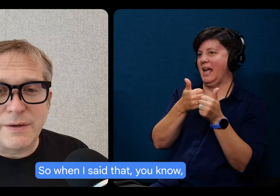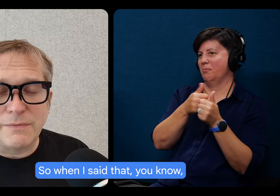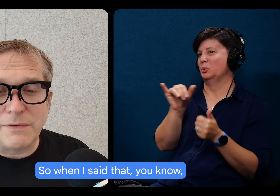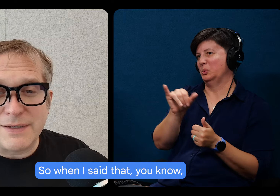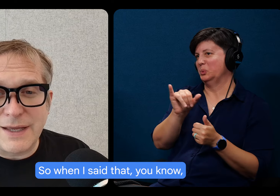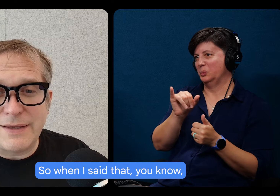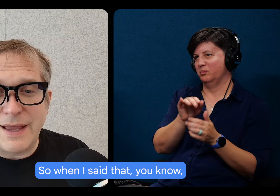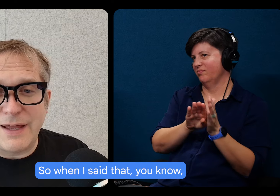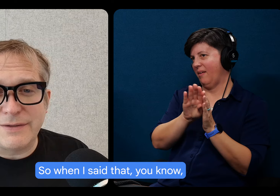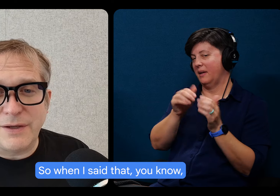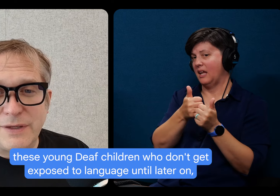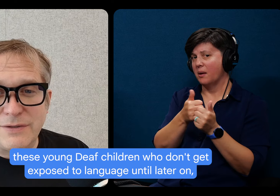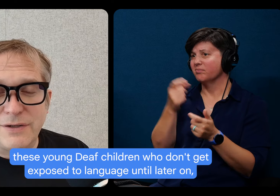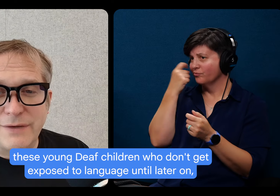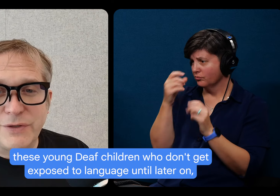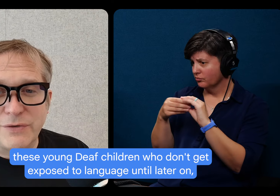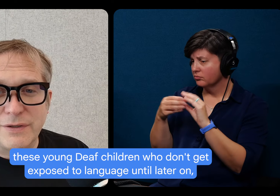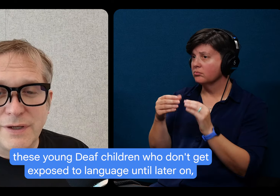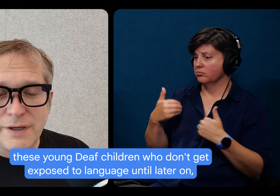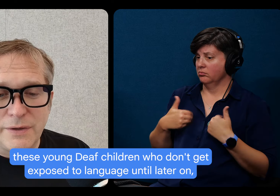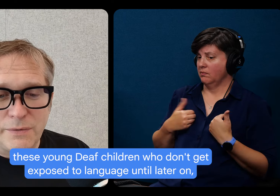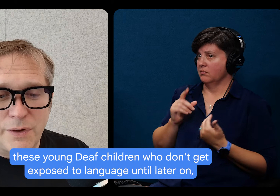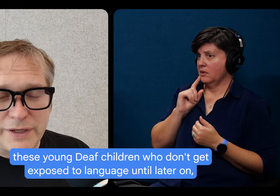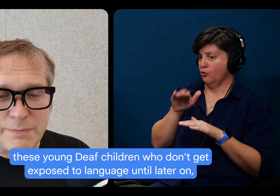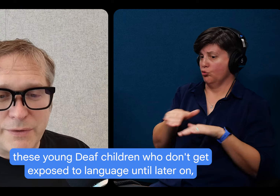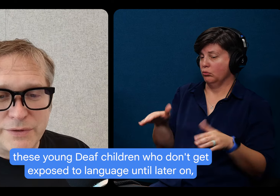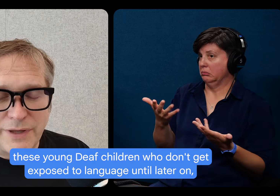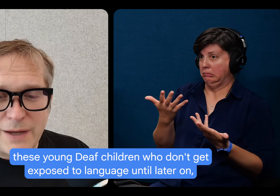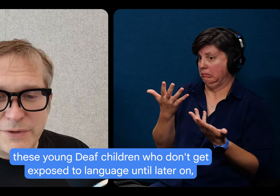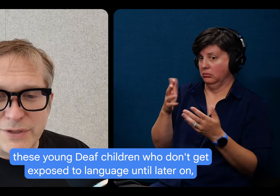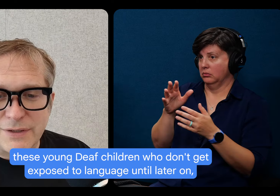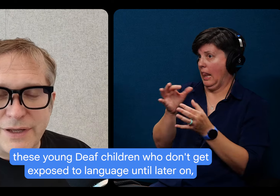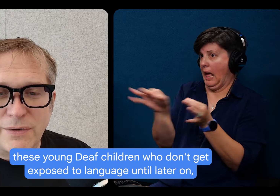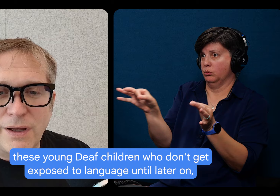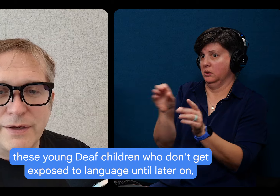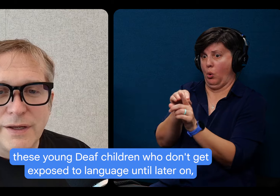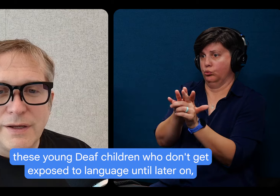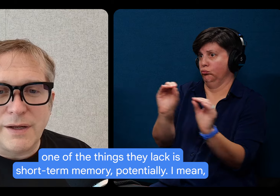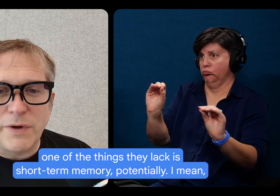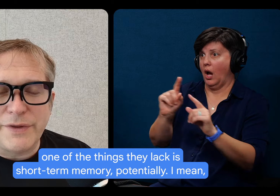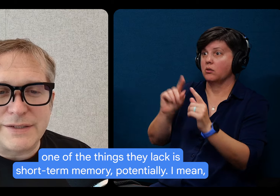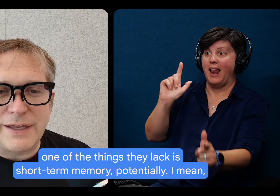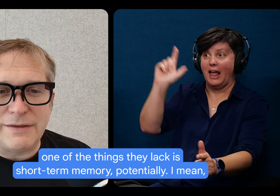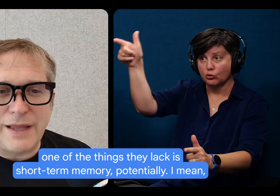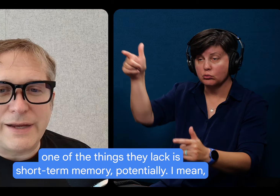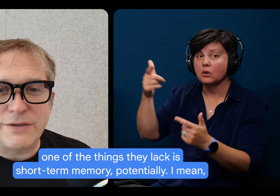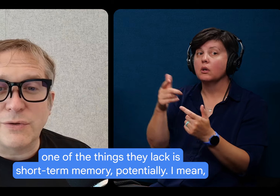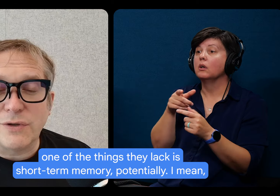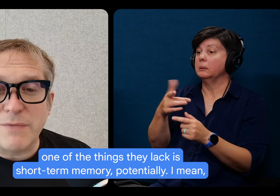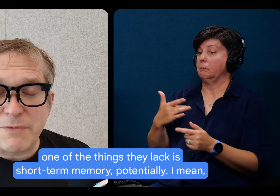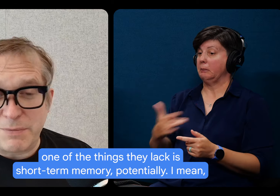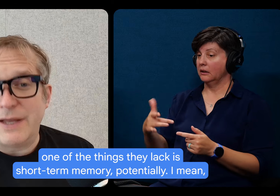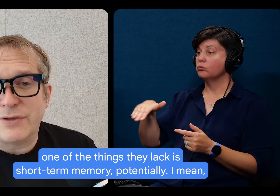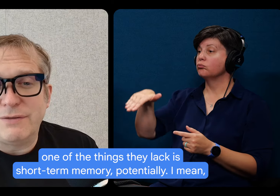So when I said that, you know, these young deaf children who don't get exposed to language until later on, uh, one of the things they lack is